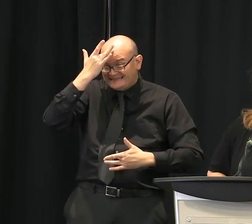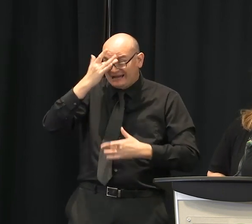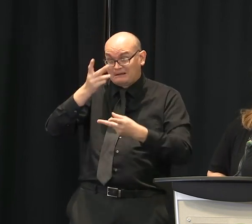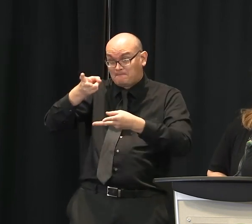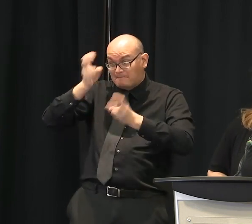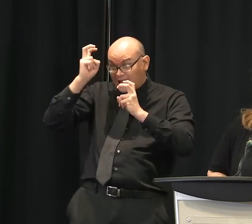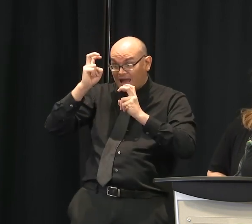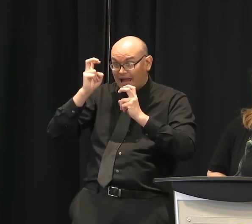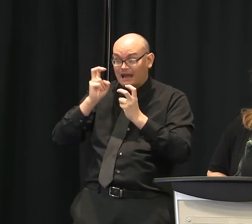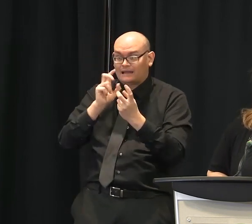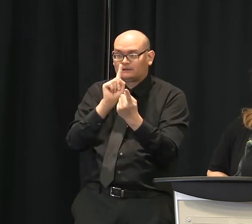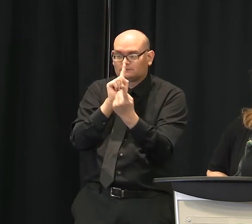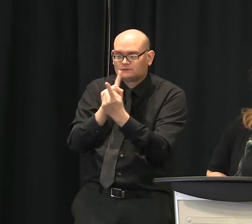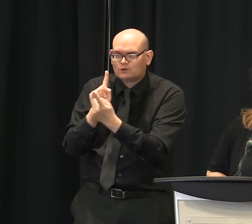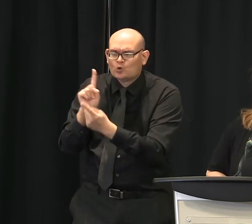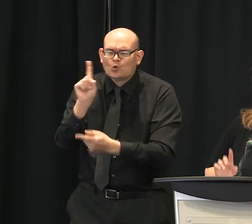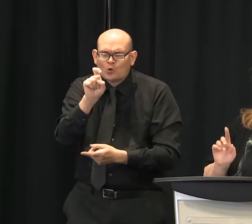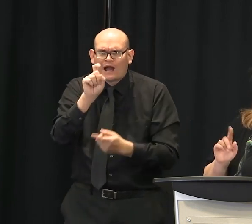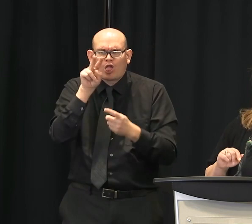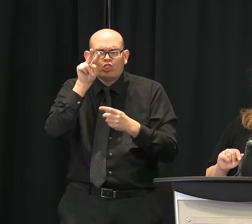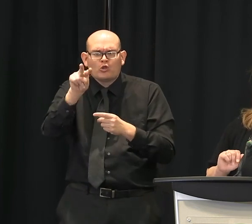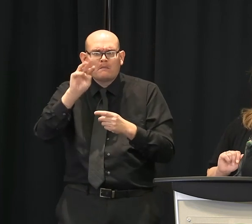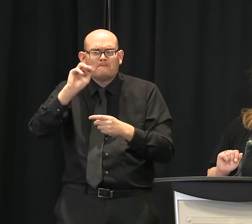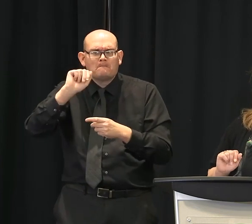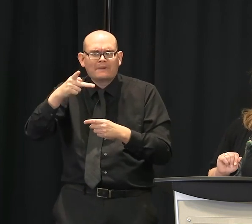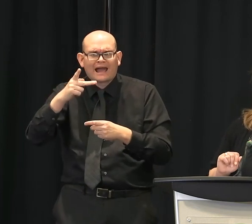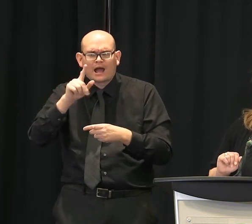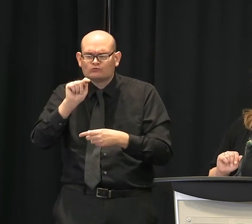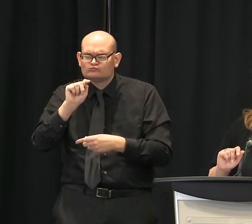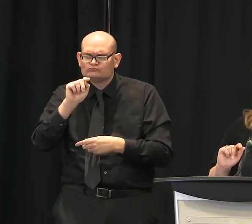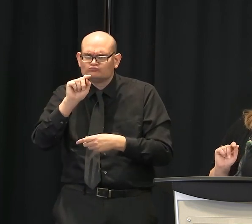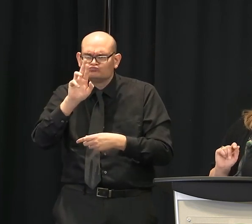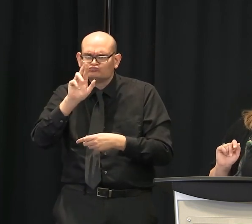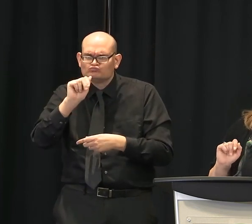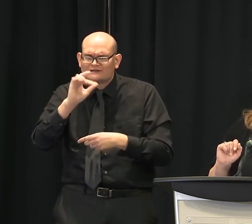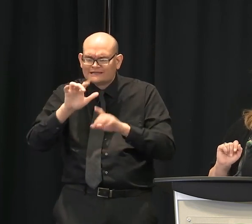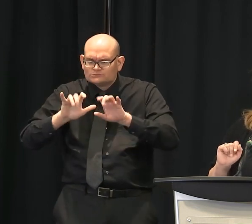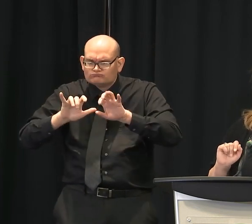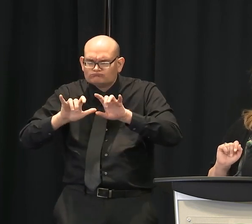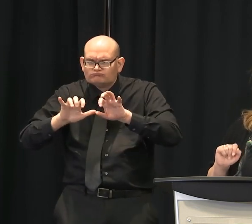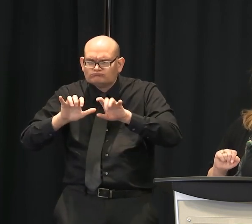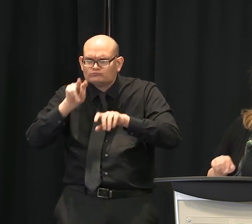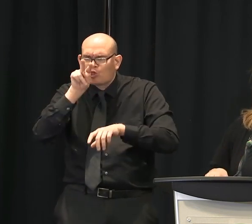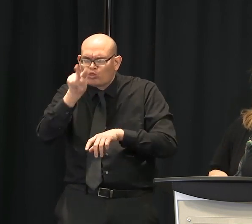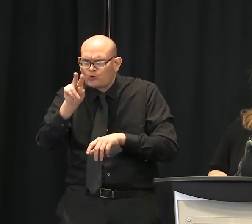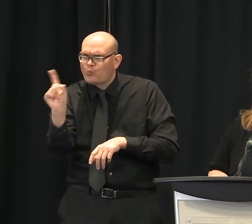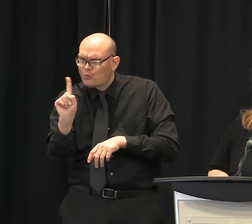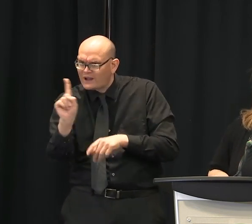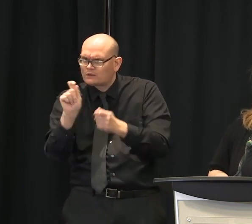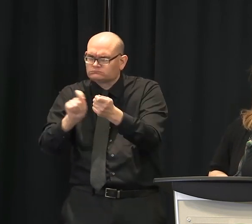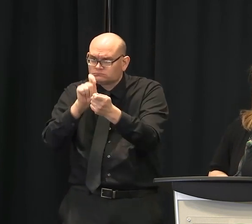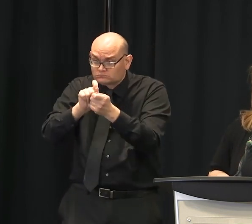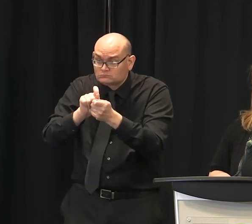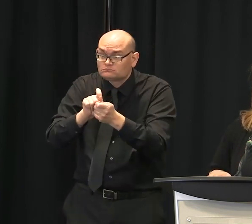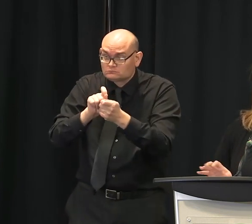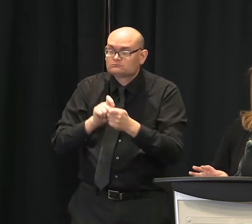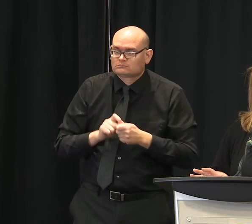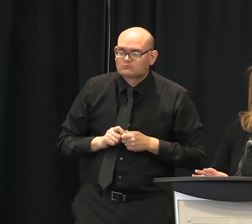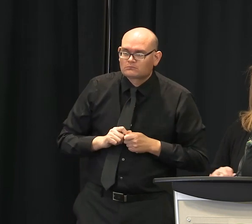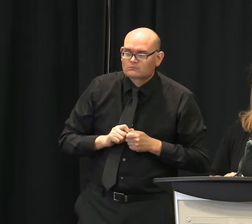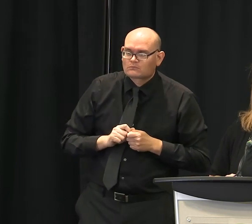scdhec.gov backslash COVID-19-contact